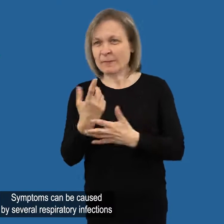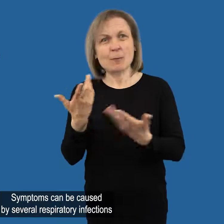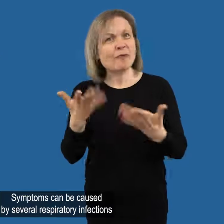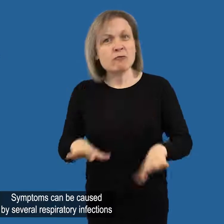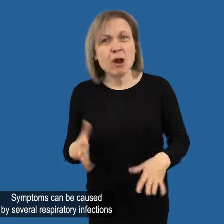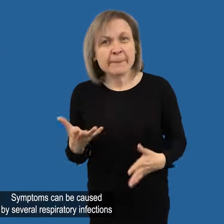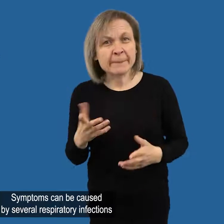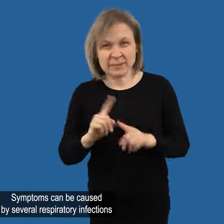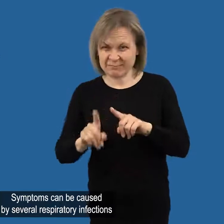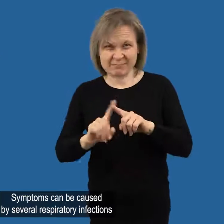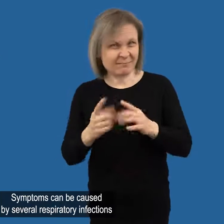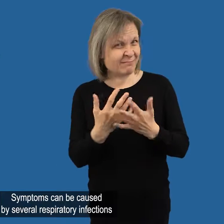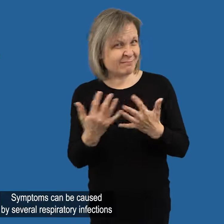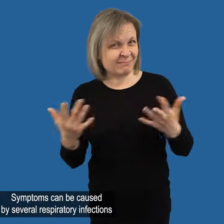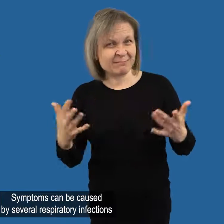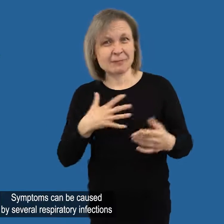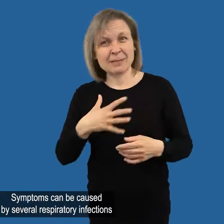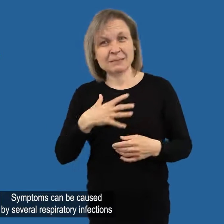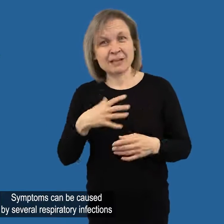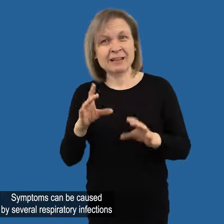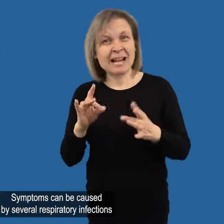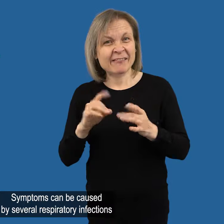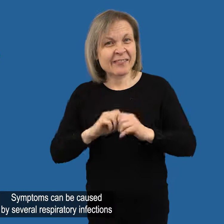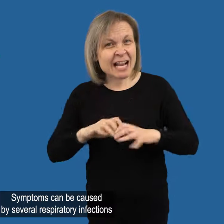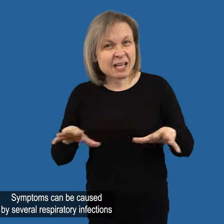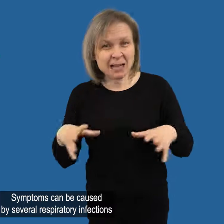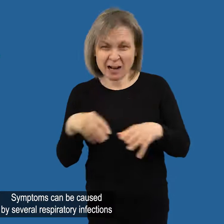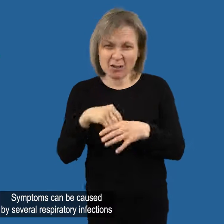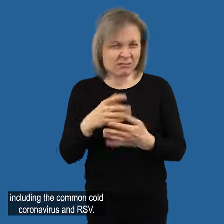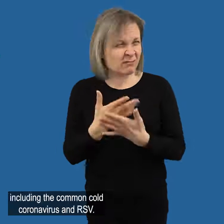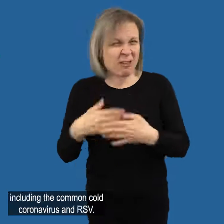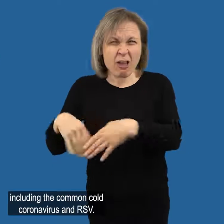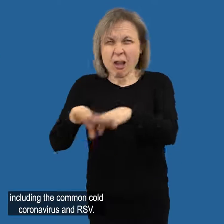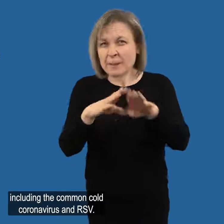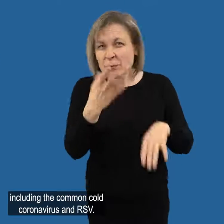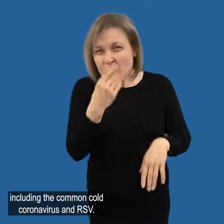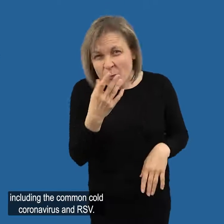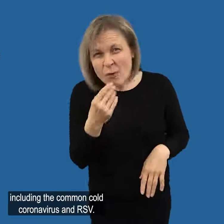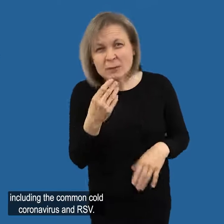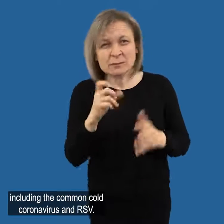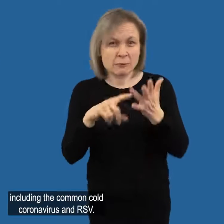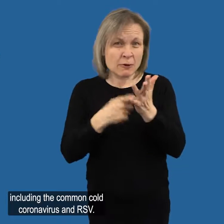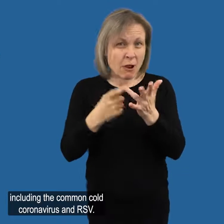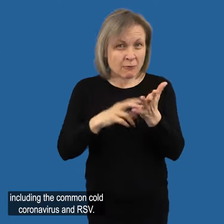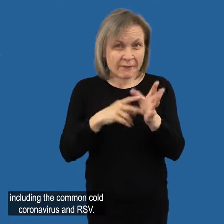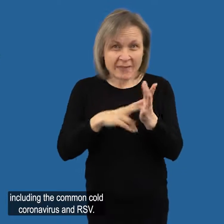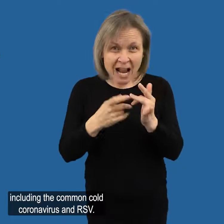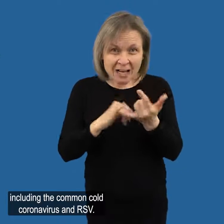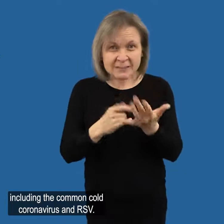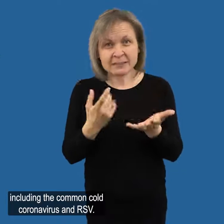Symptoms can be caused by several respiratory infections, including the common cold, coronavirus and RSV